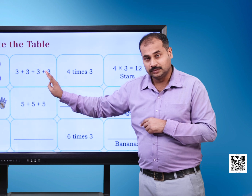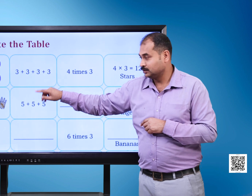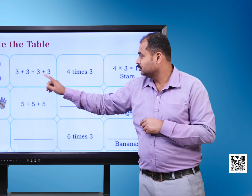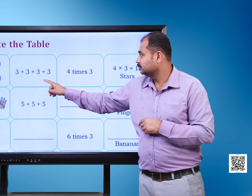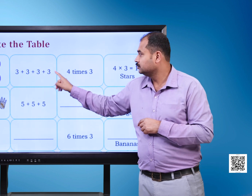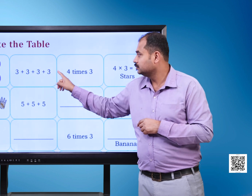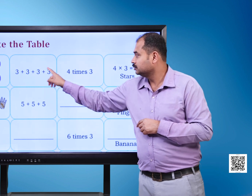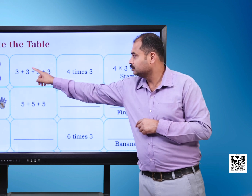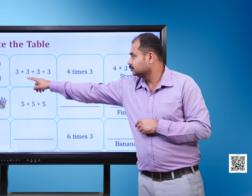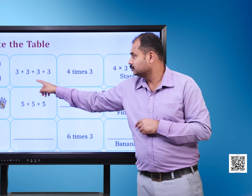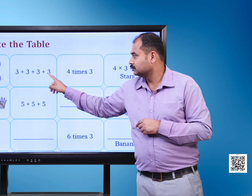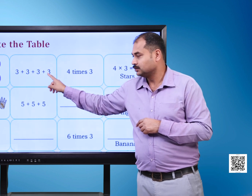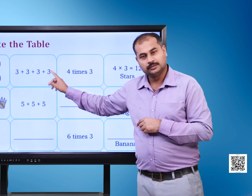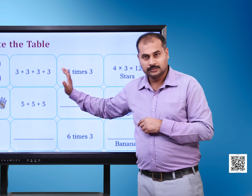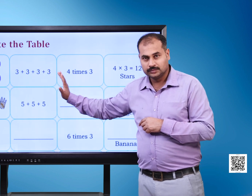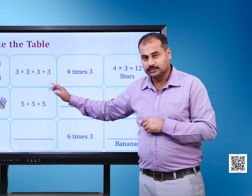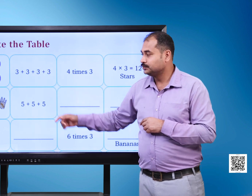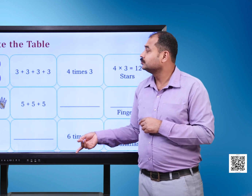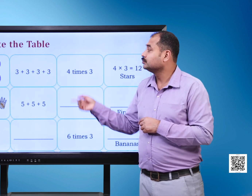into three is equal to twelve stars.